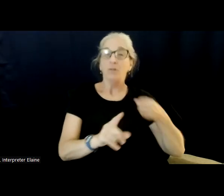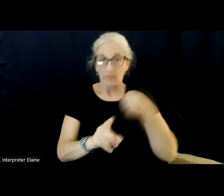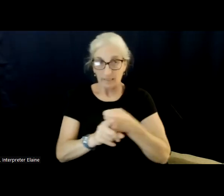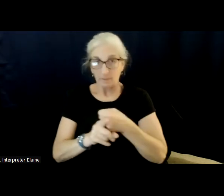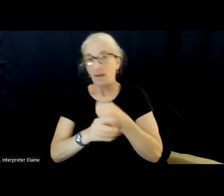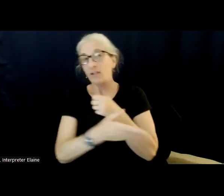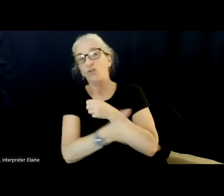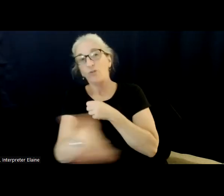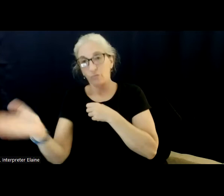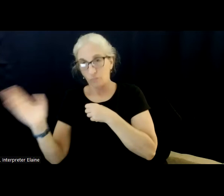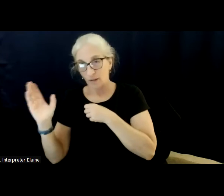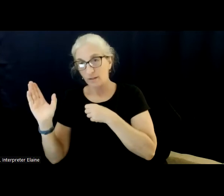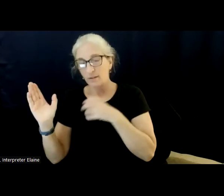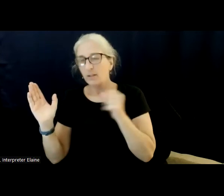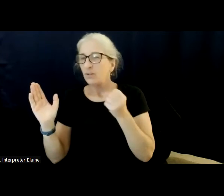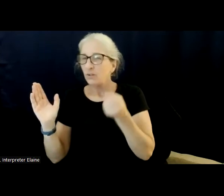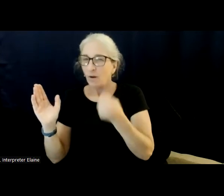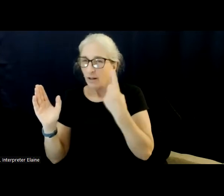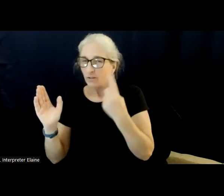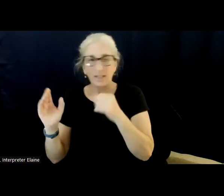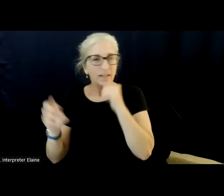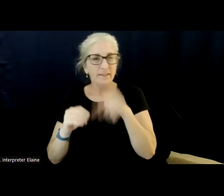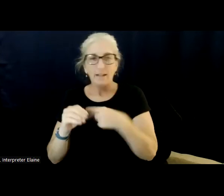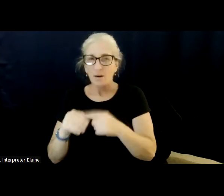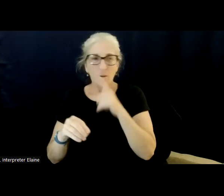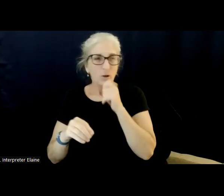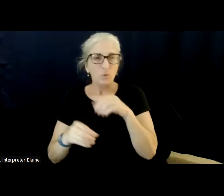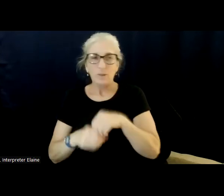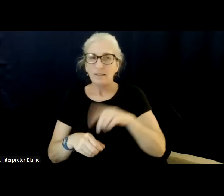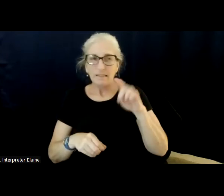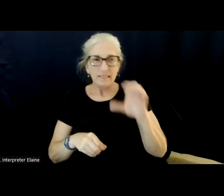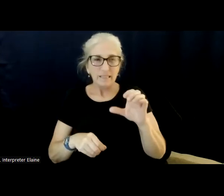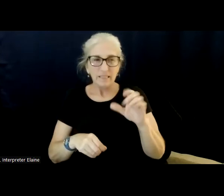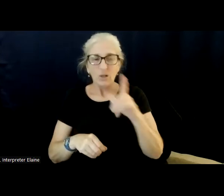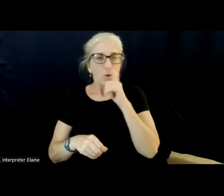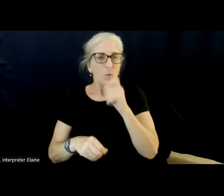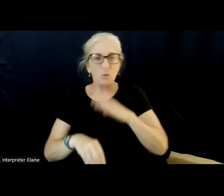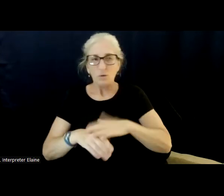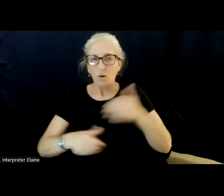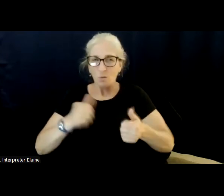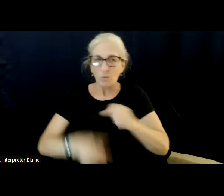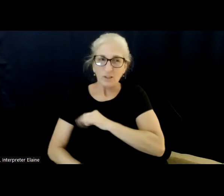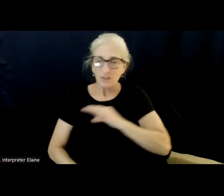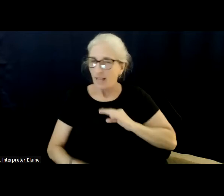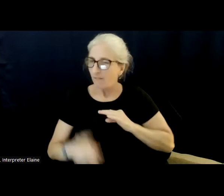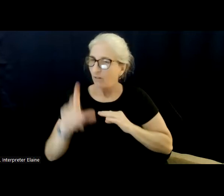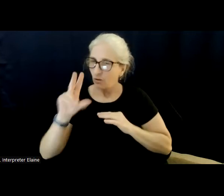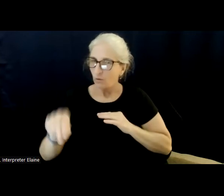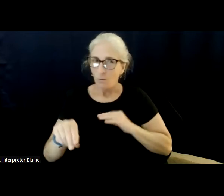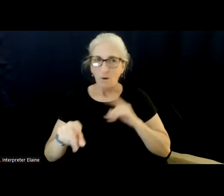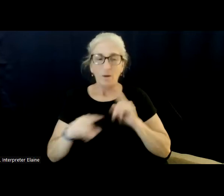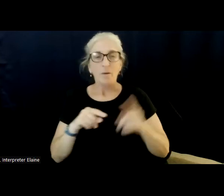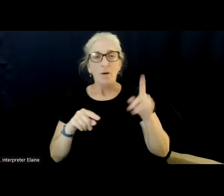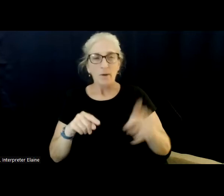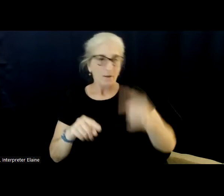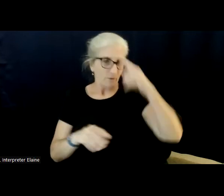it's not just about who's in DC, who's on what staff, but how the needs of the disabled and